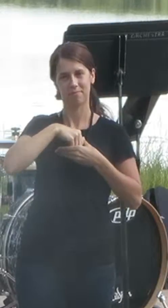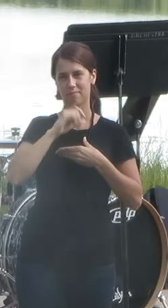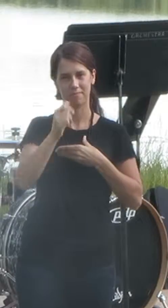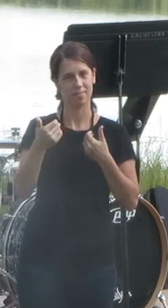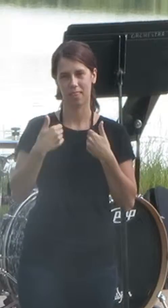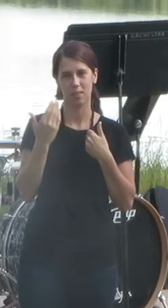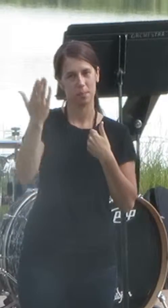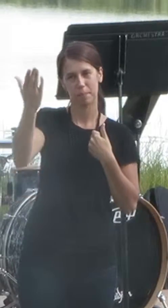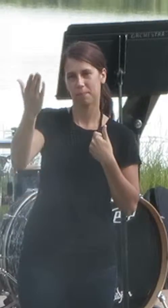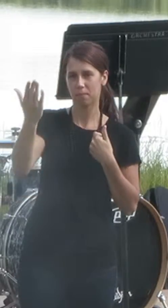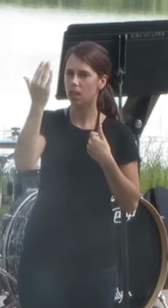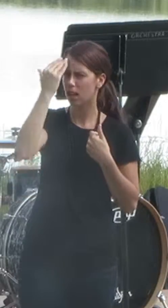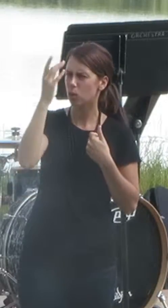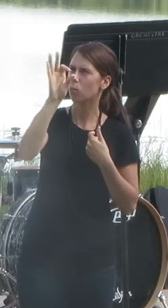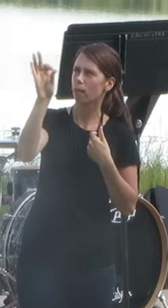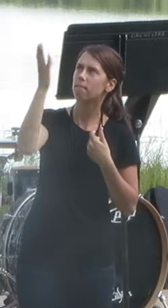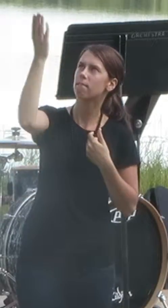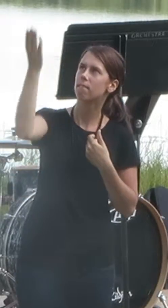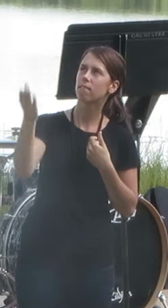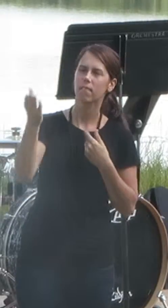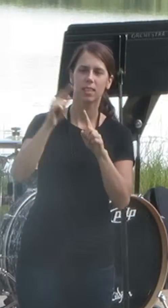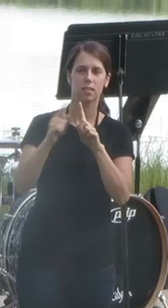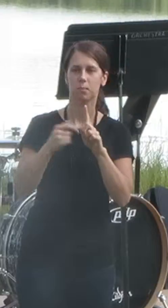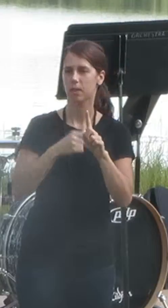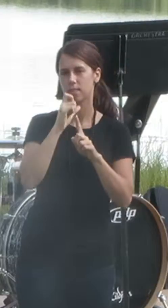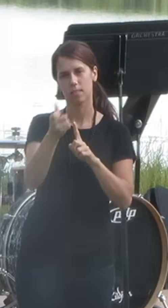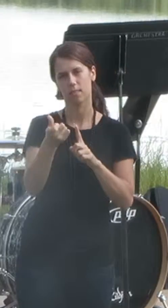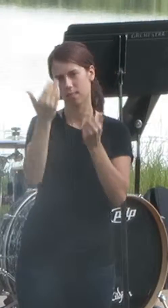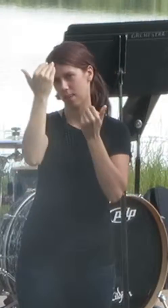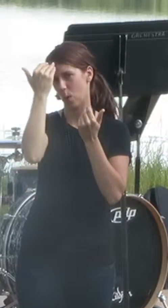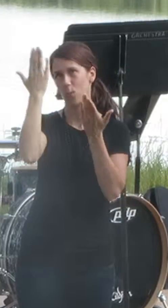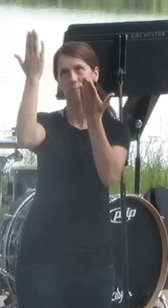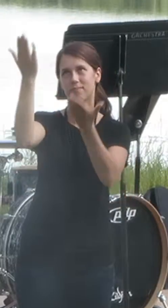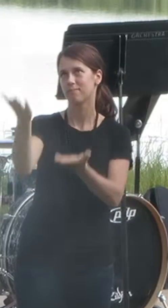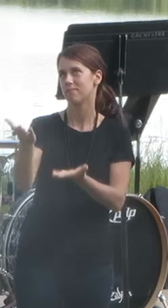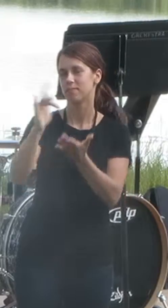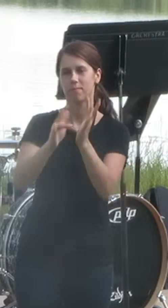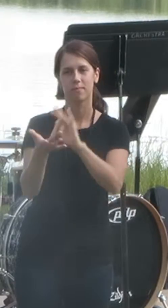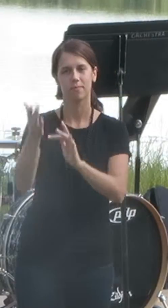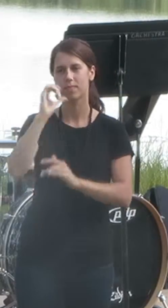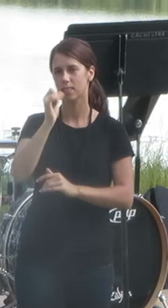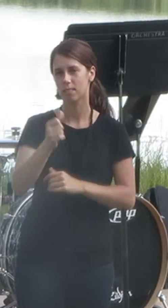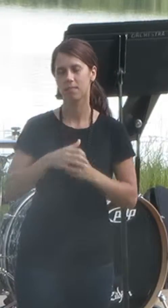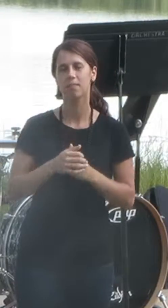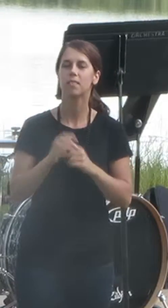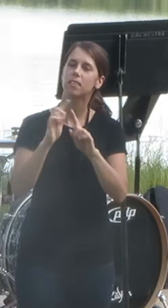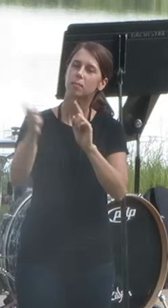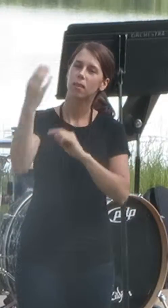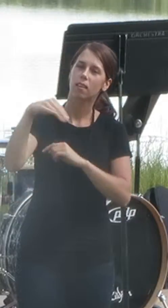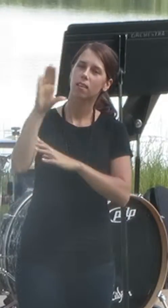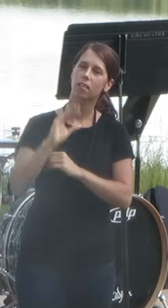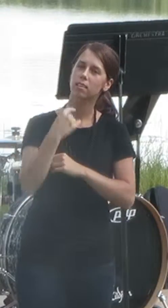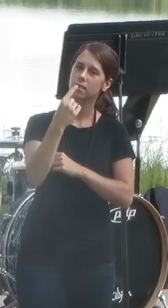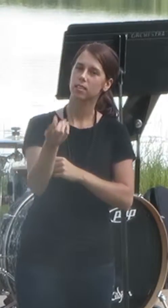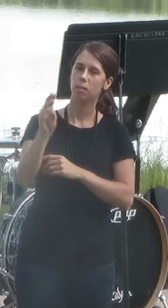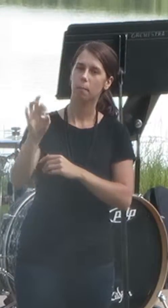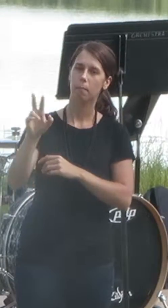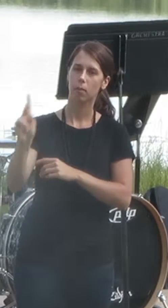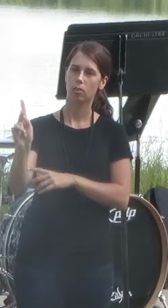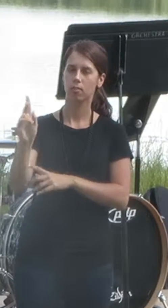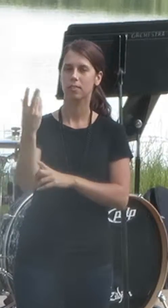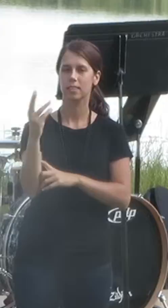I knew of Jesus, but I didn't know Jesus. And God tells us in Mark 16,